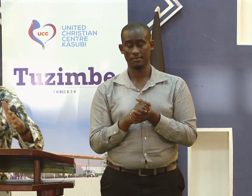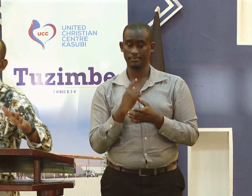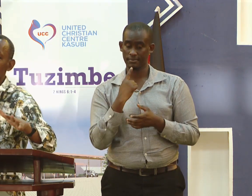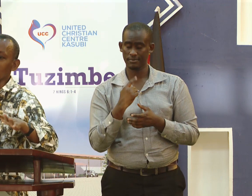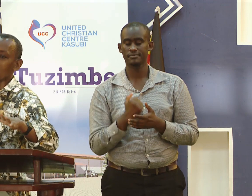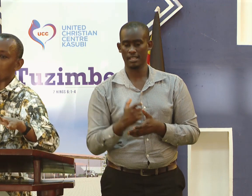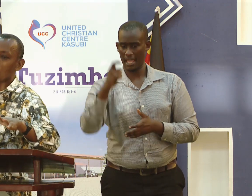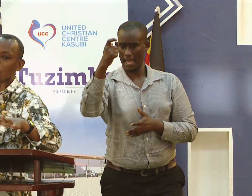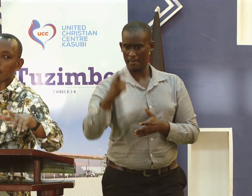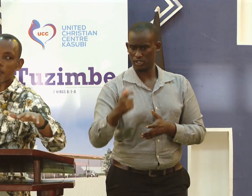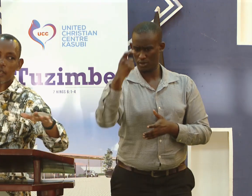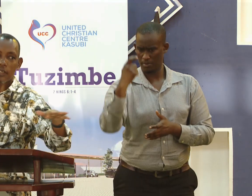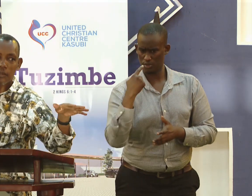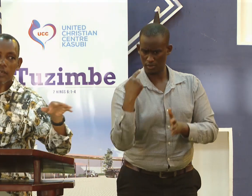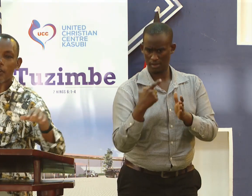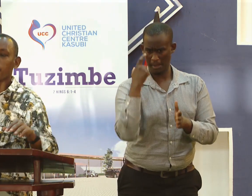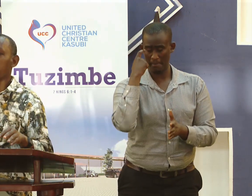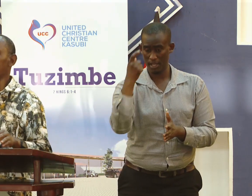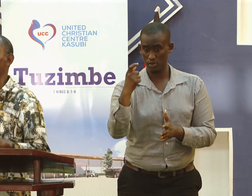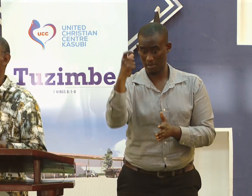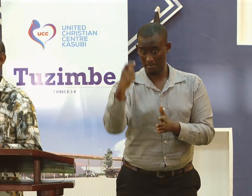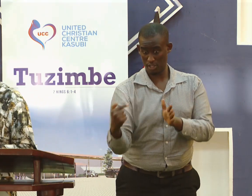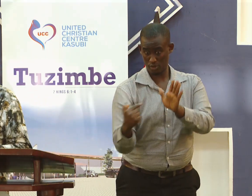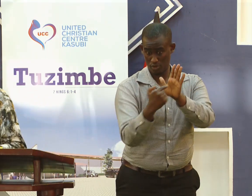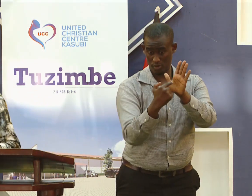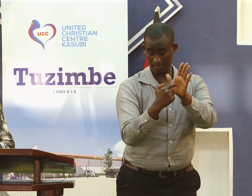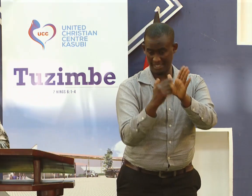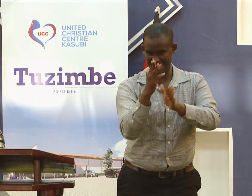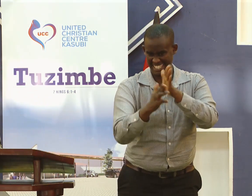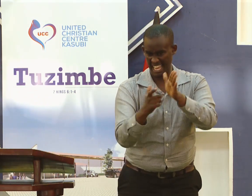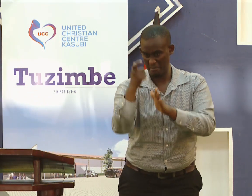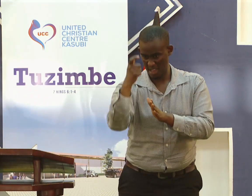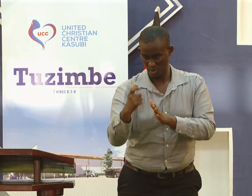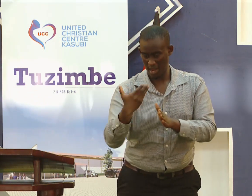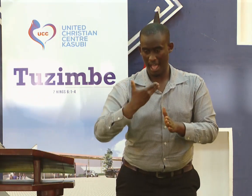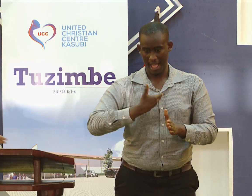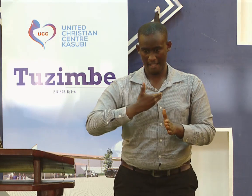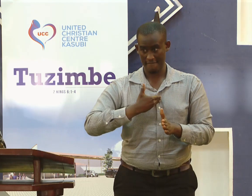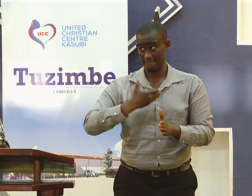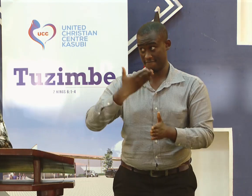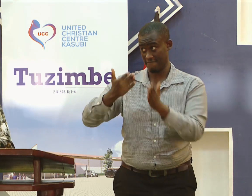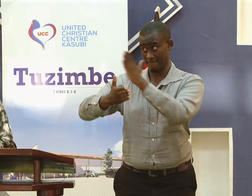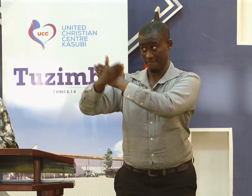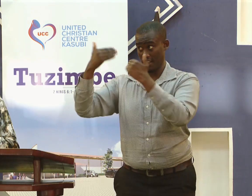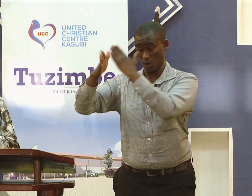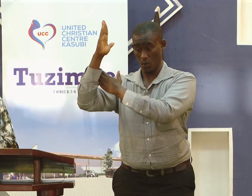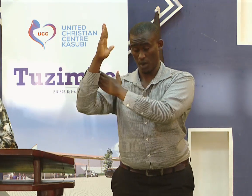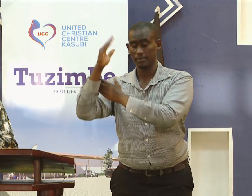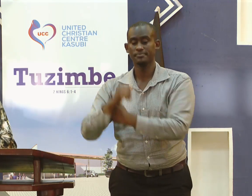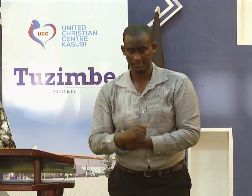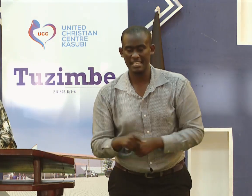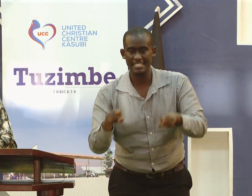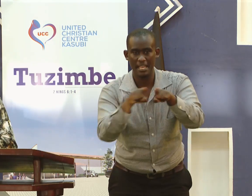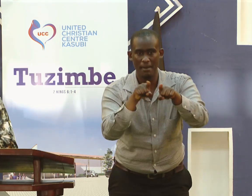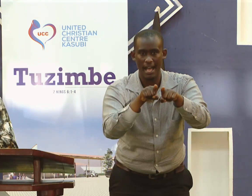they would say that how you consider that someone fears the Lord